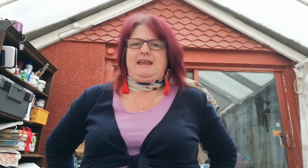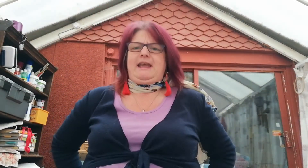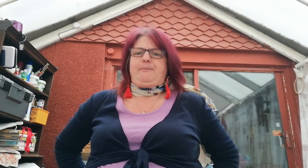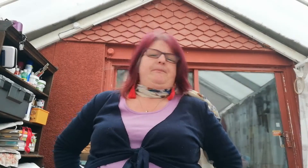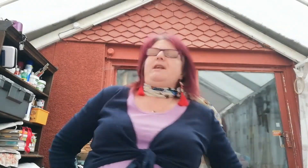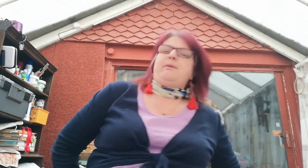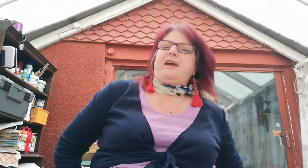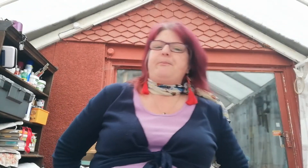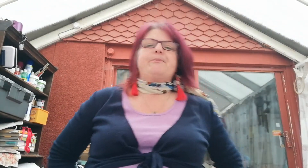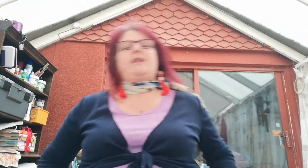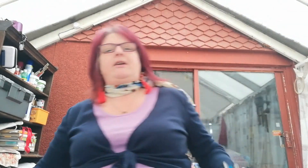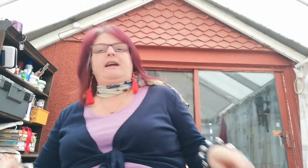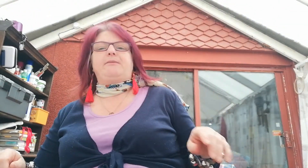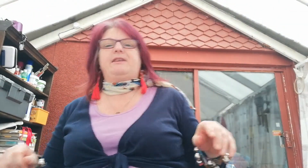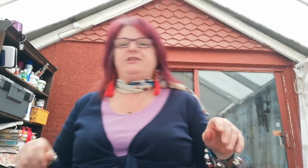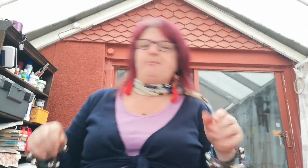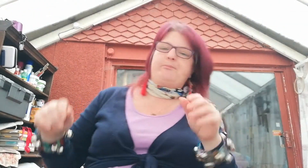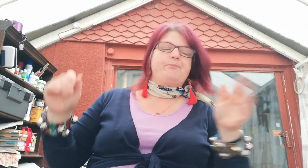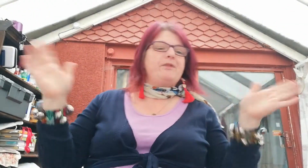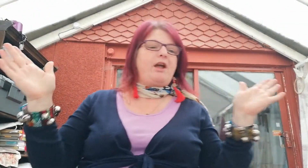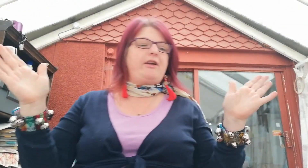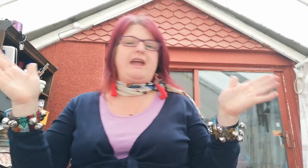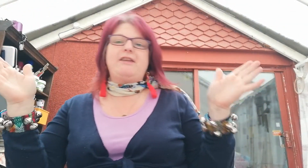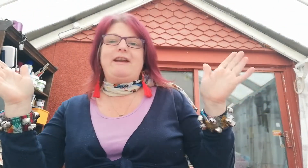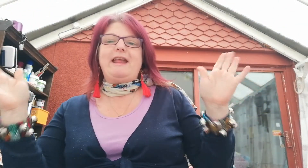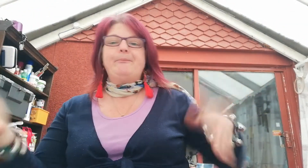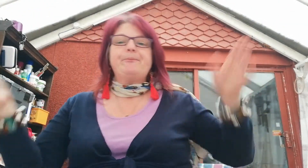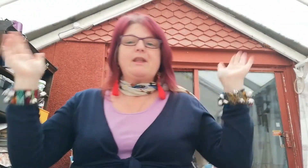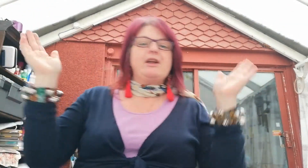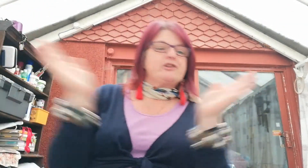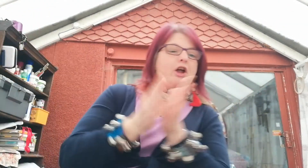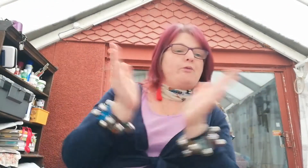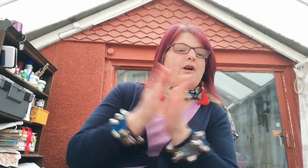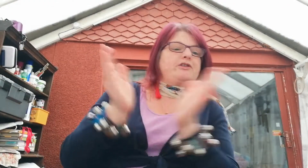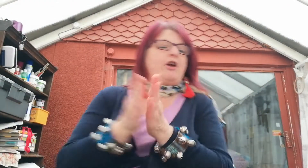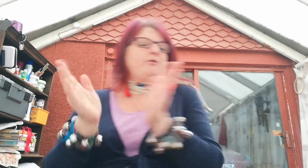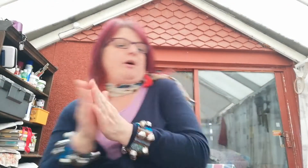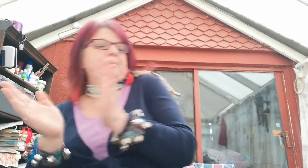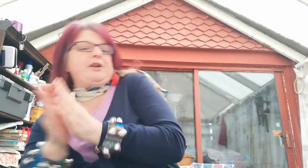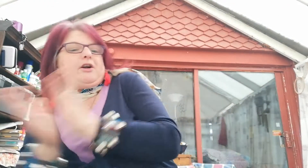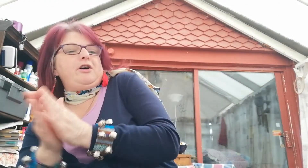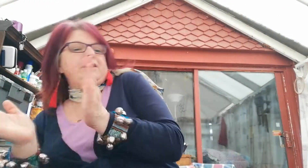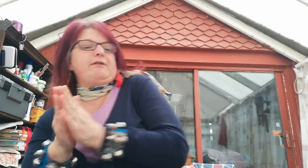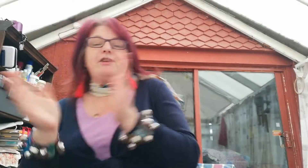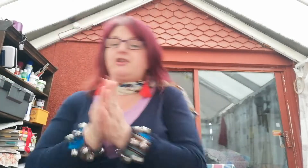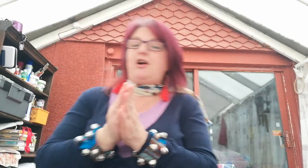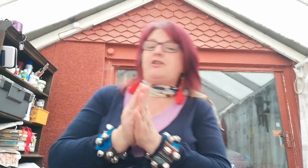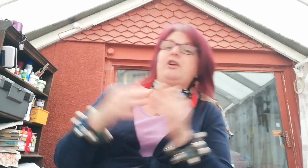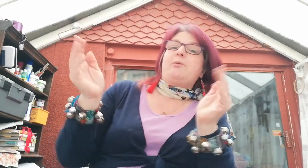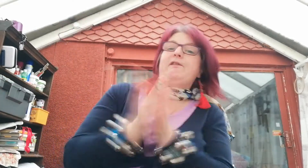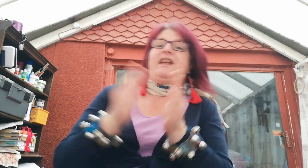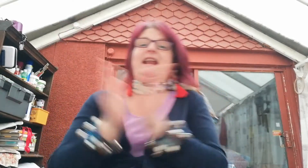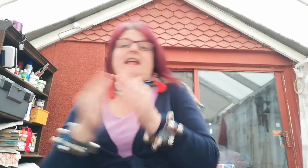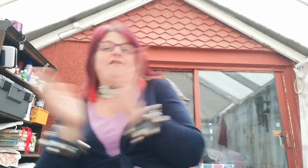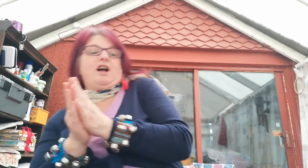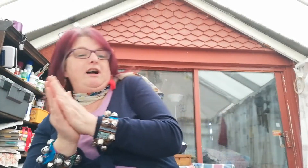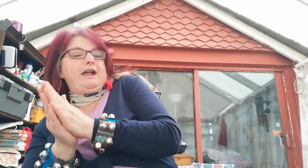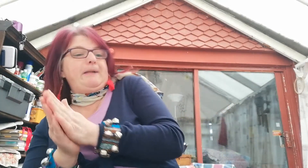again. There we go. Okay, that's it. Okay, you ready? Top Rock, Top Rock, put on your rock socks. You're feeling fine.